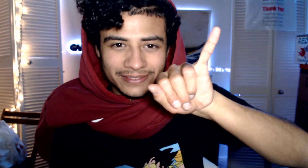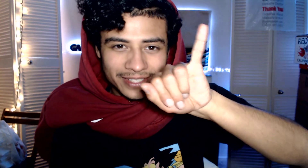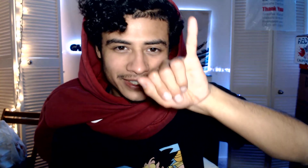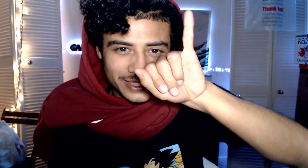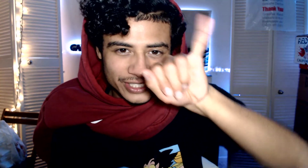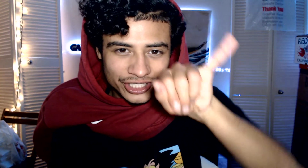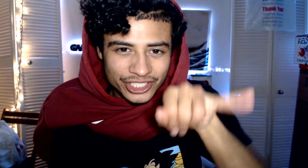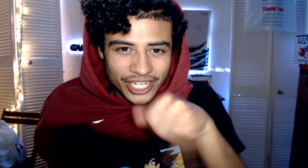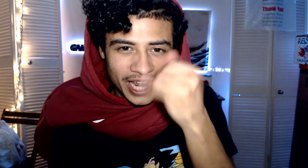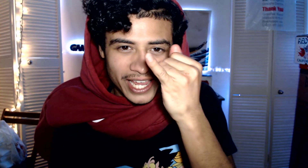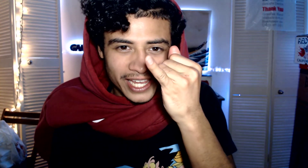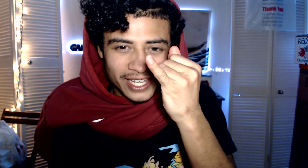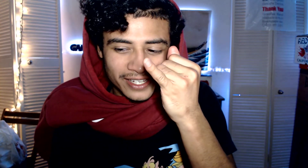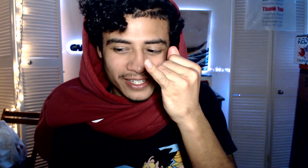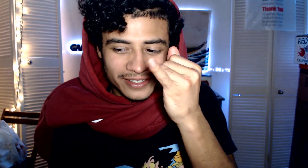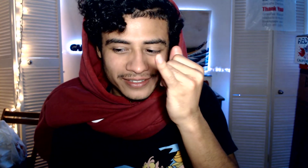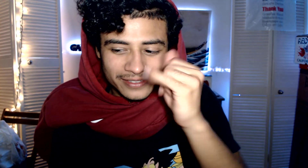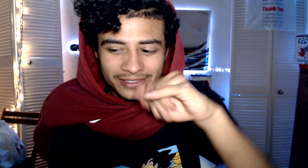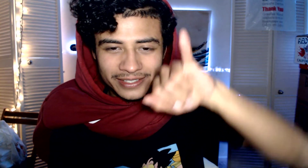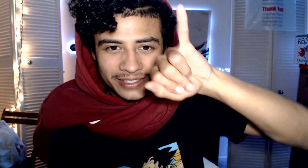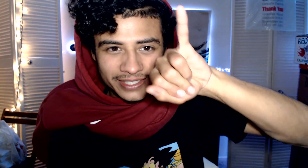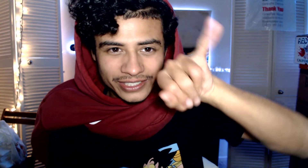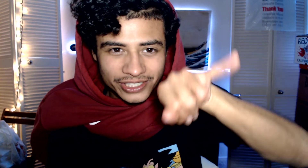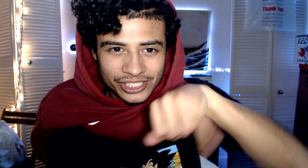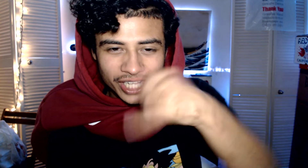J. J.